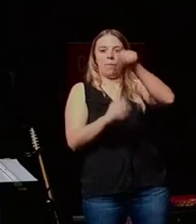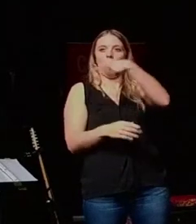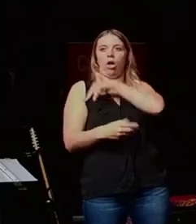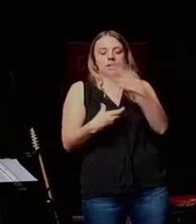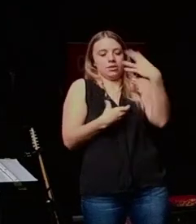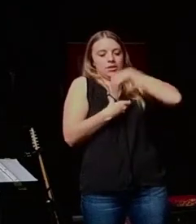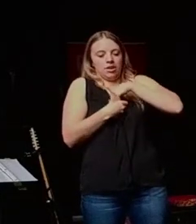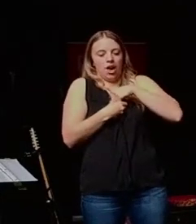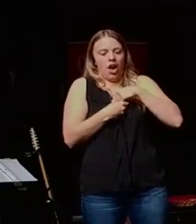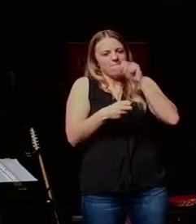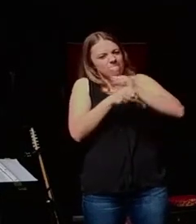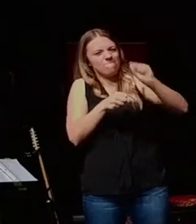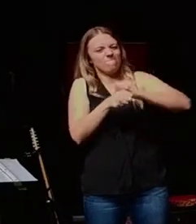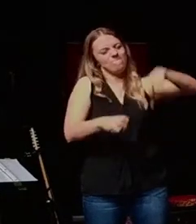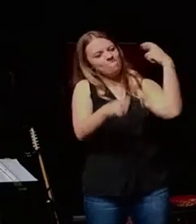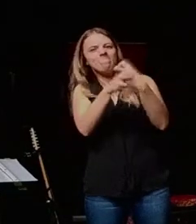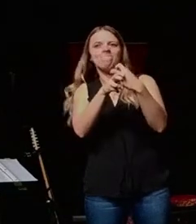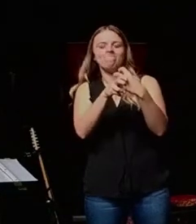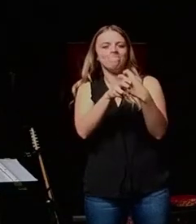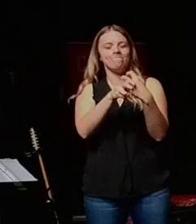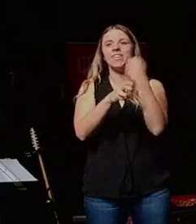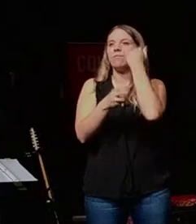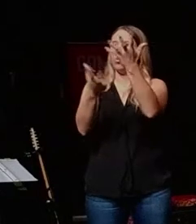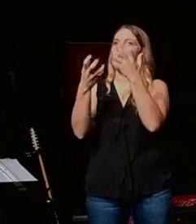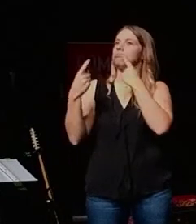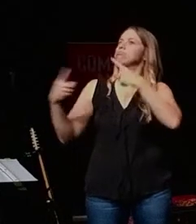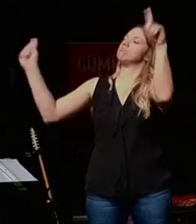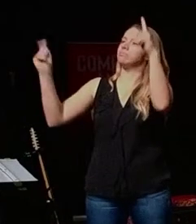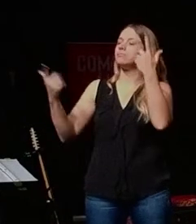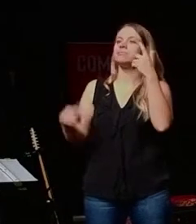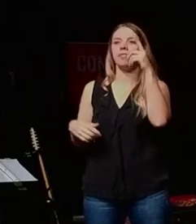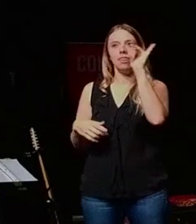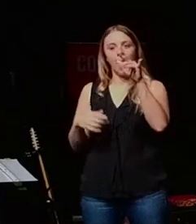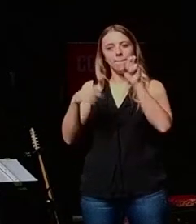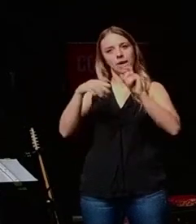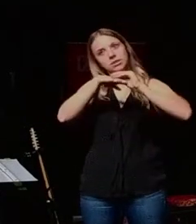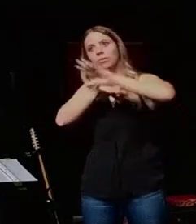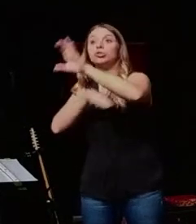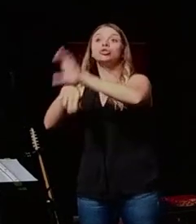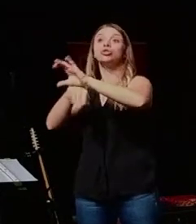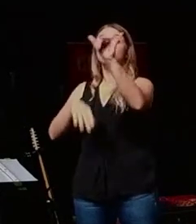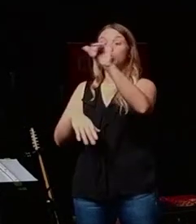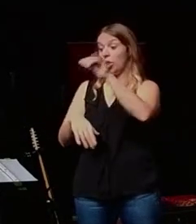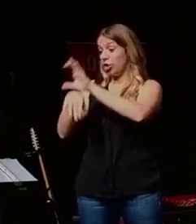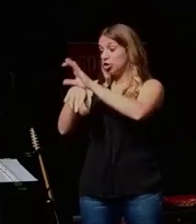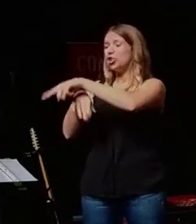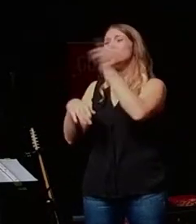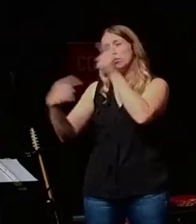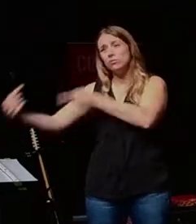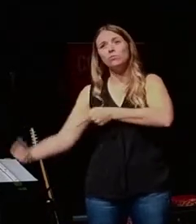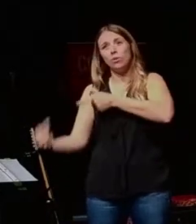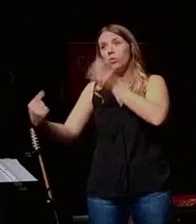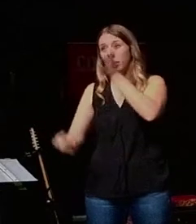of this grit if you want to make things through. And that needs to infuse the church because the church will go through troubles.